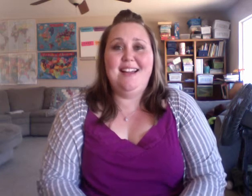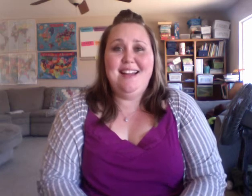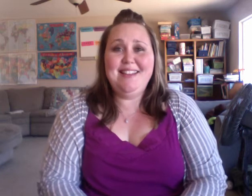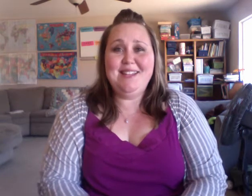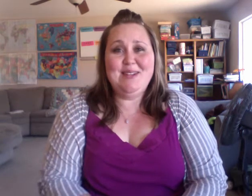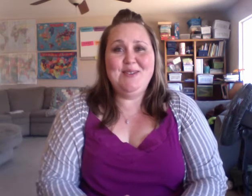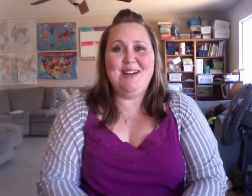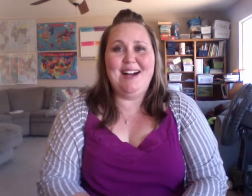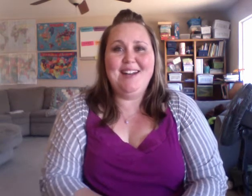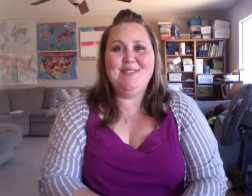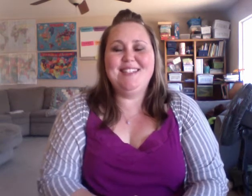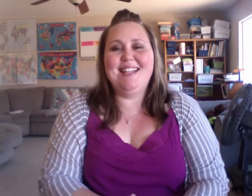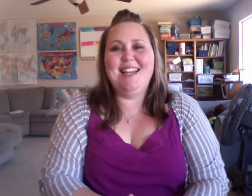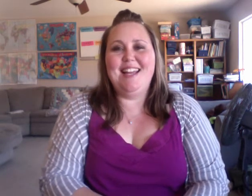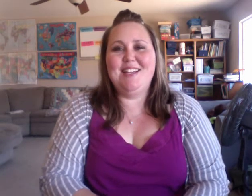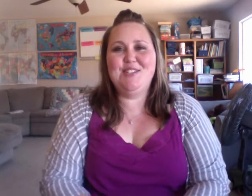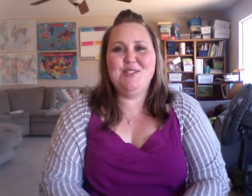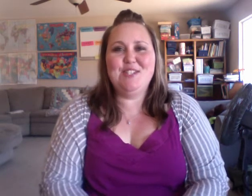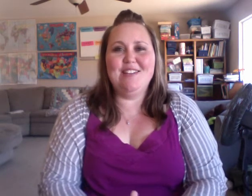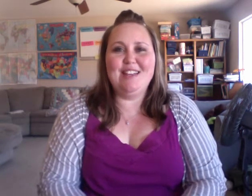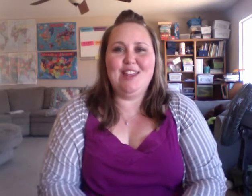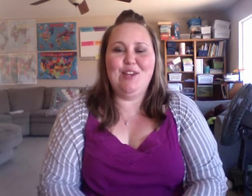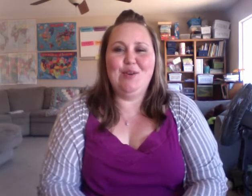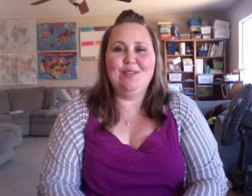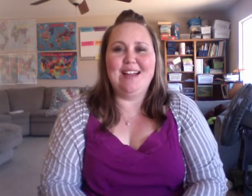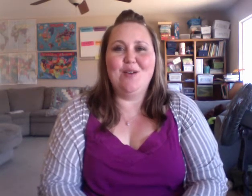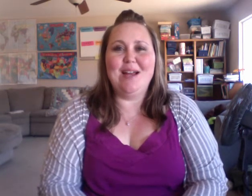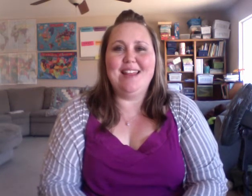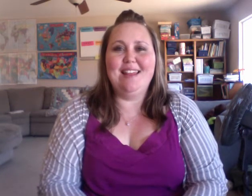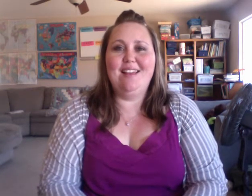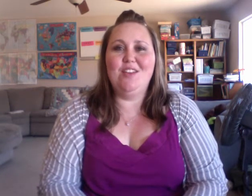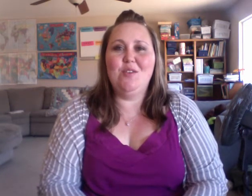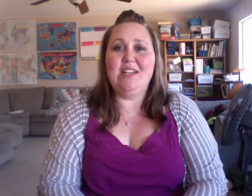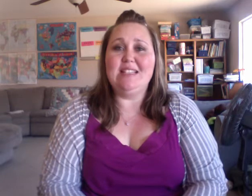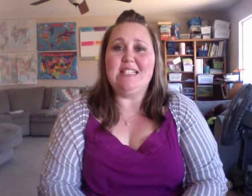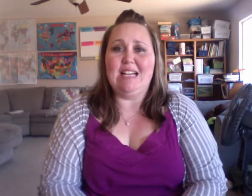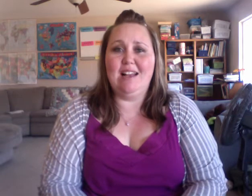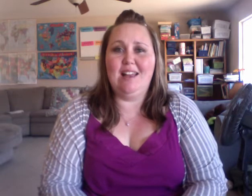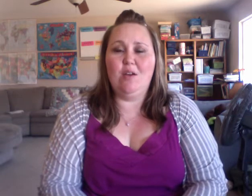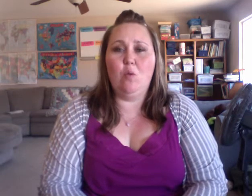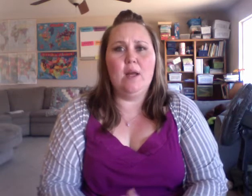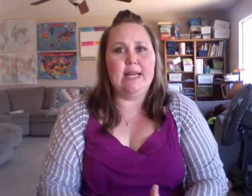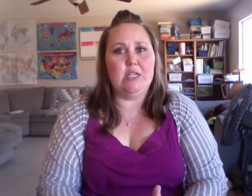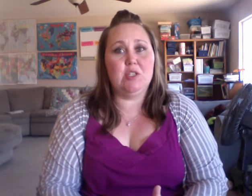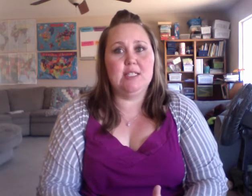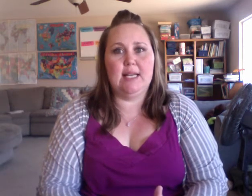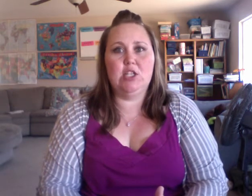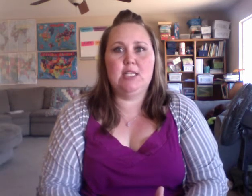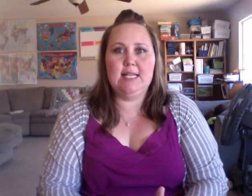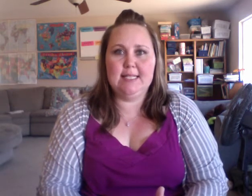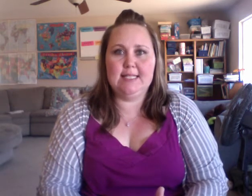Hello! I would like to share with you a way that you can sign what natural selection is.